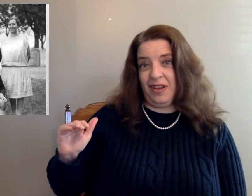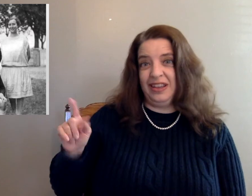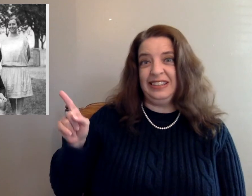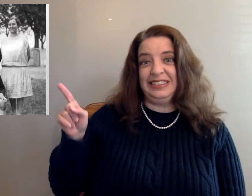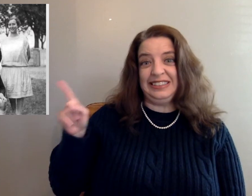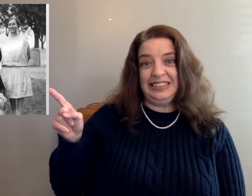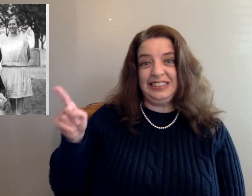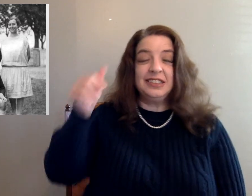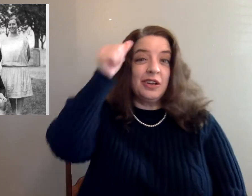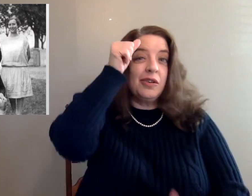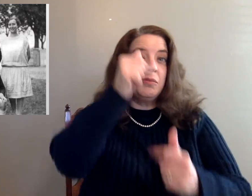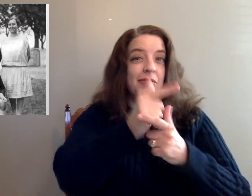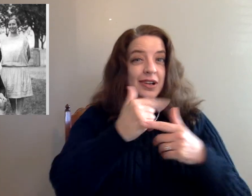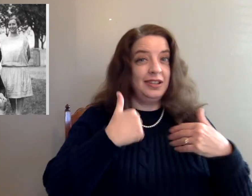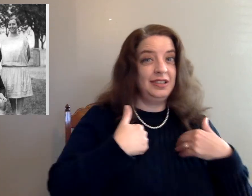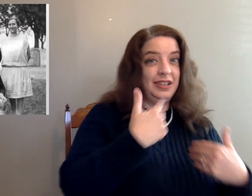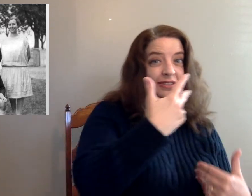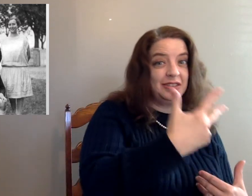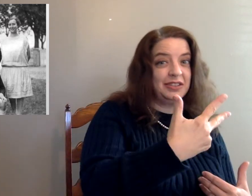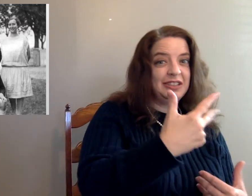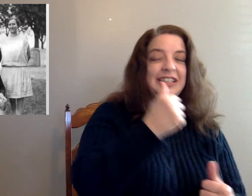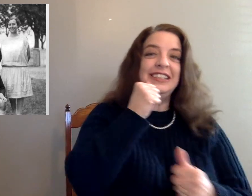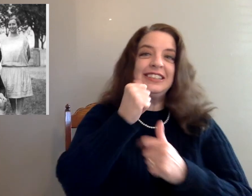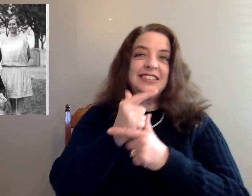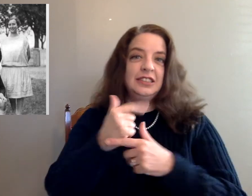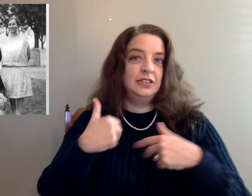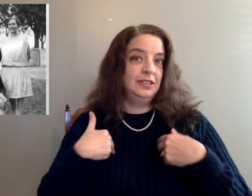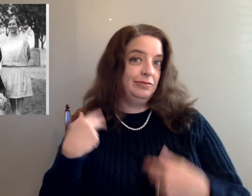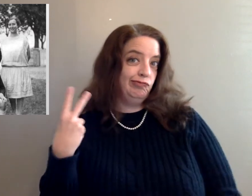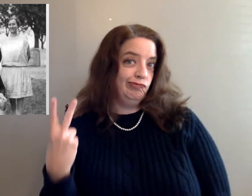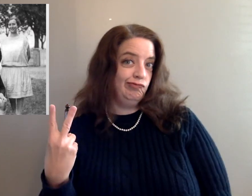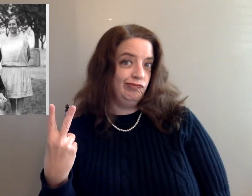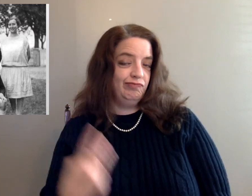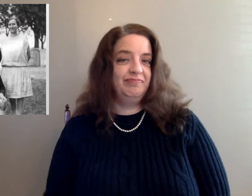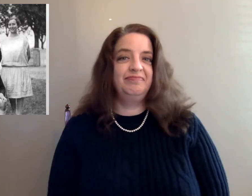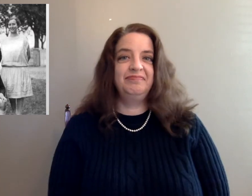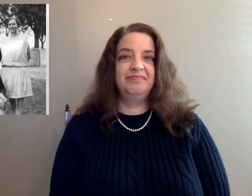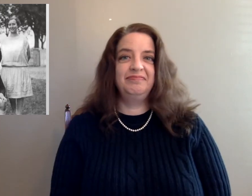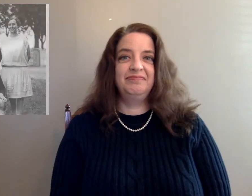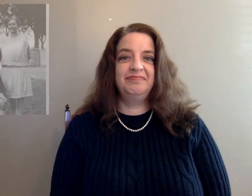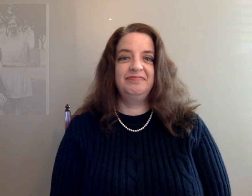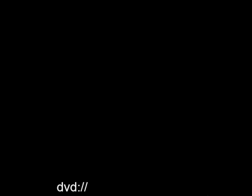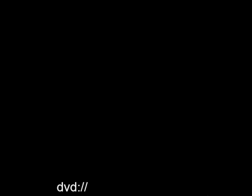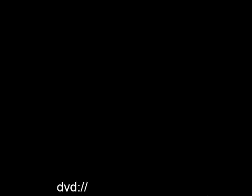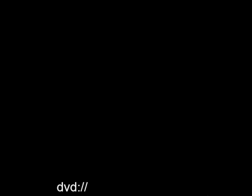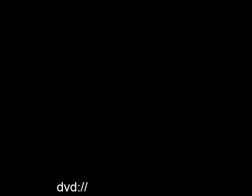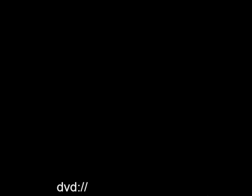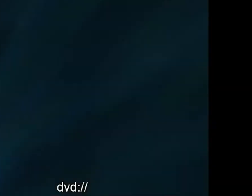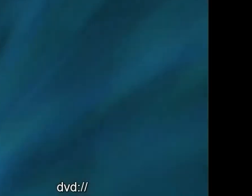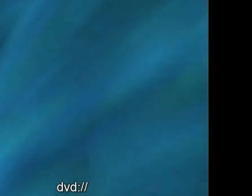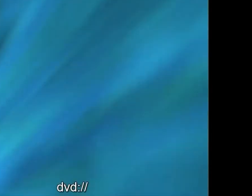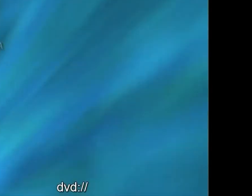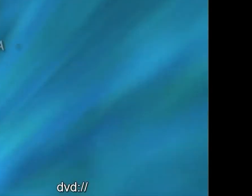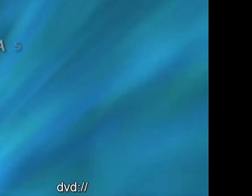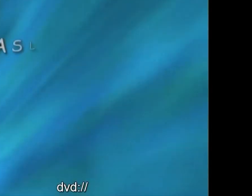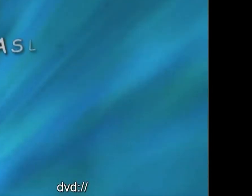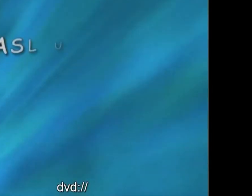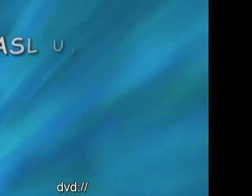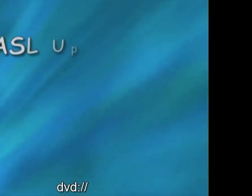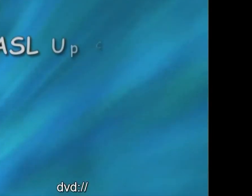boy, and then I pointed to him, brothers have three on my weak side, sisters have two on my dominant side. I know you don't see it